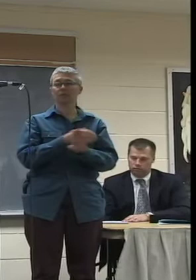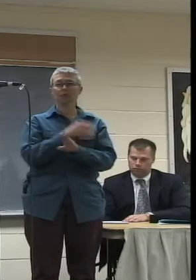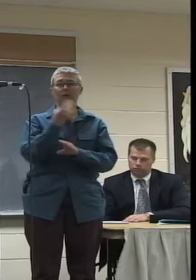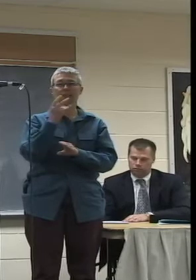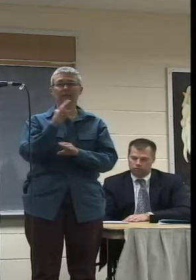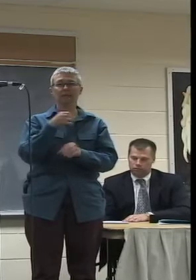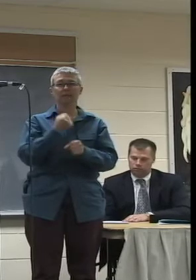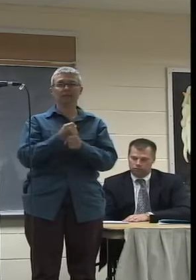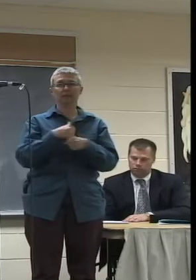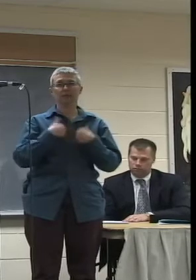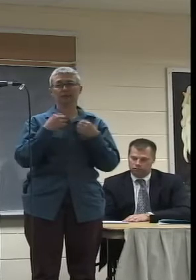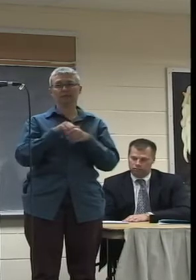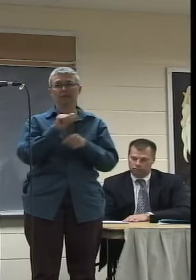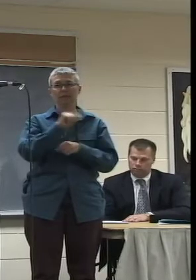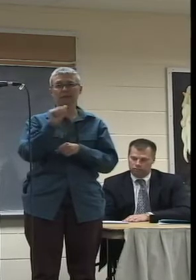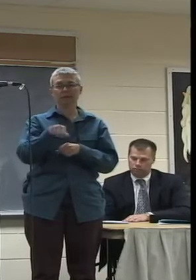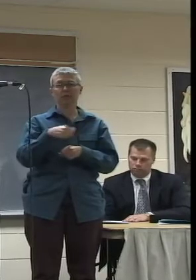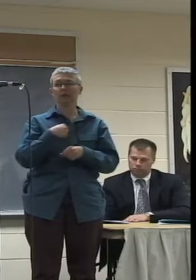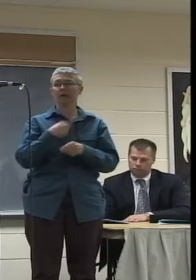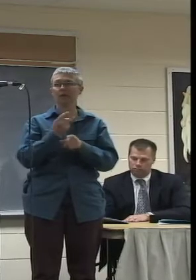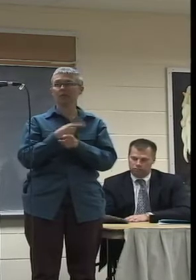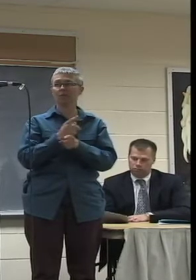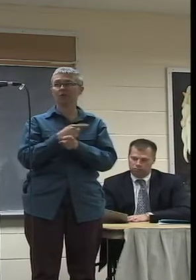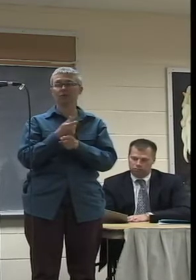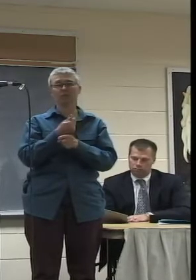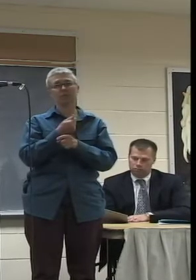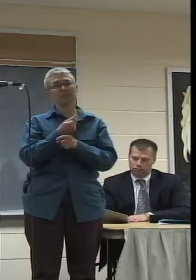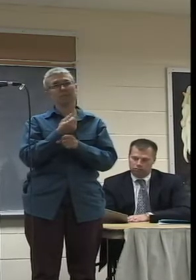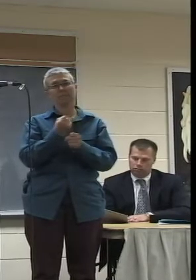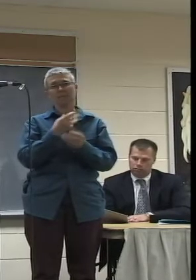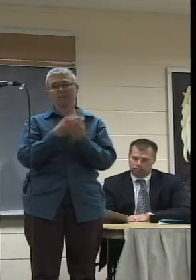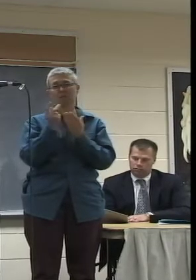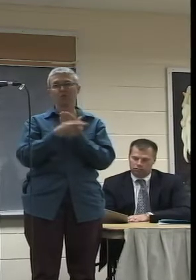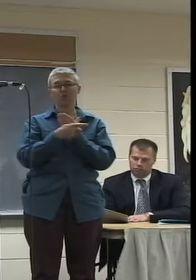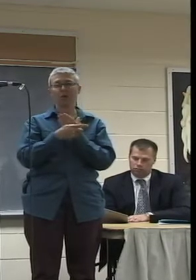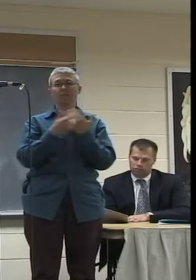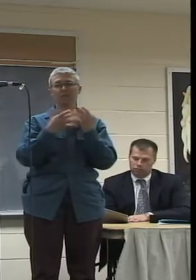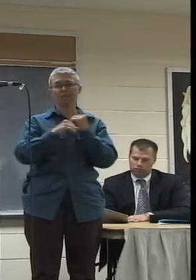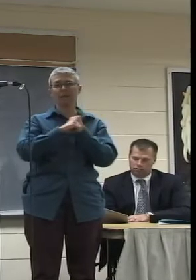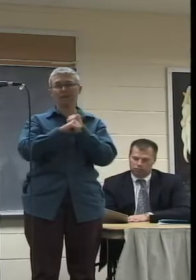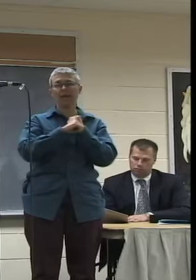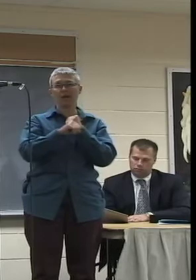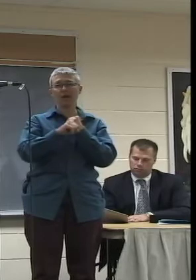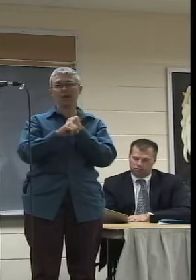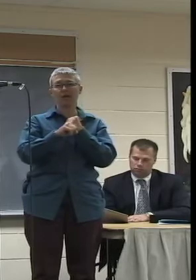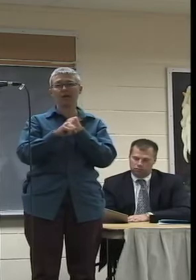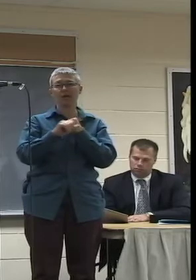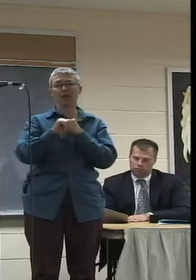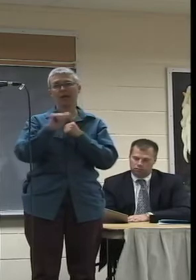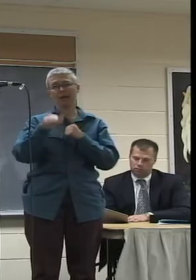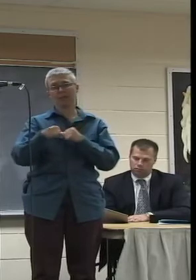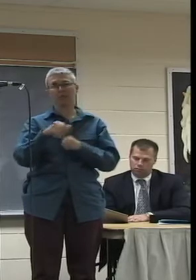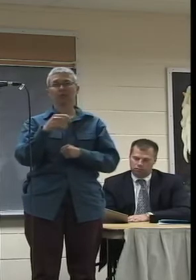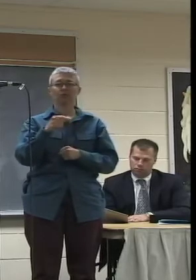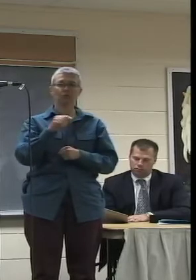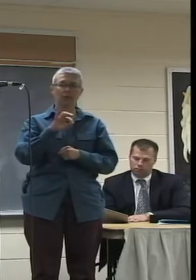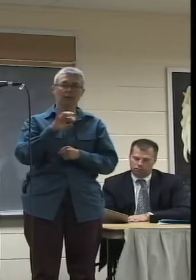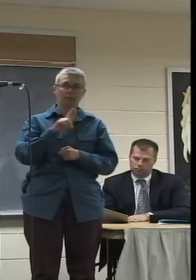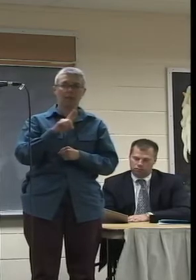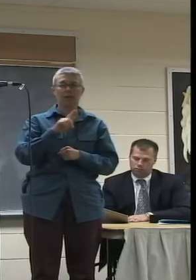Amherst. I have produced programs that have been aired in Amherst, in Greenfield, Northampton,